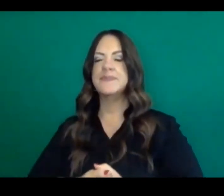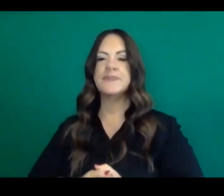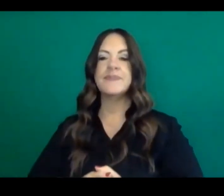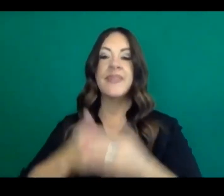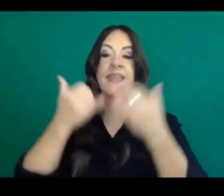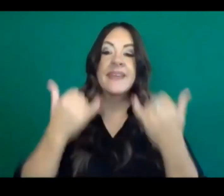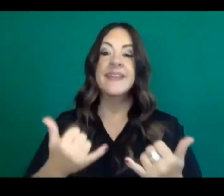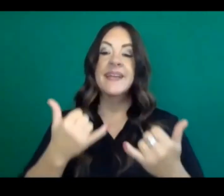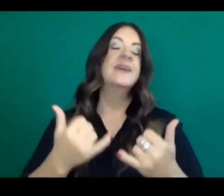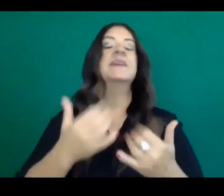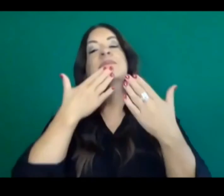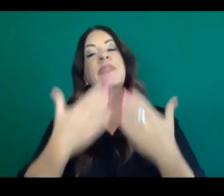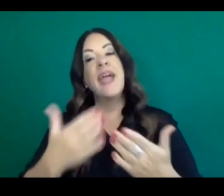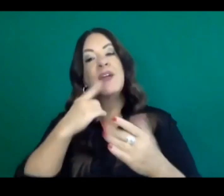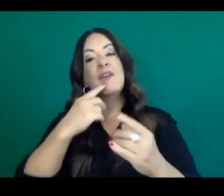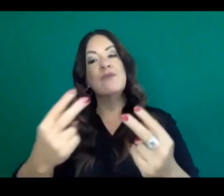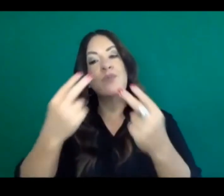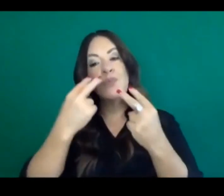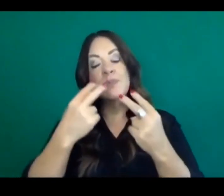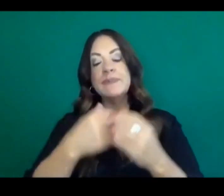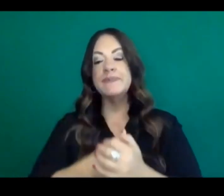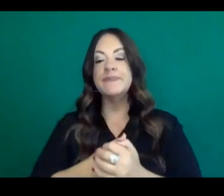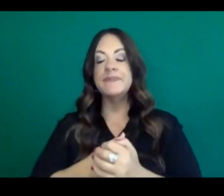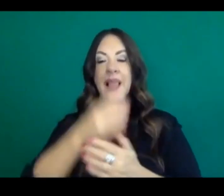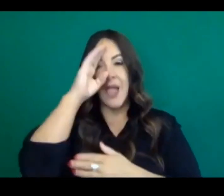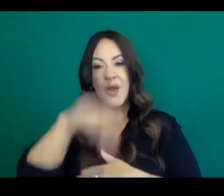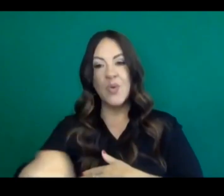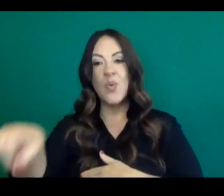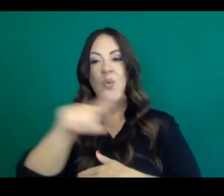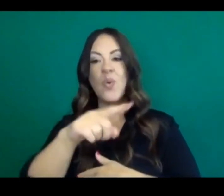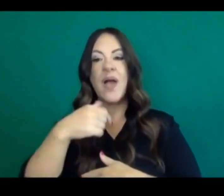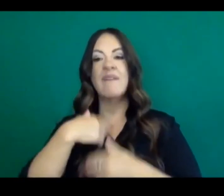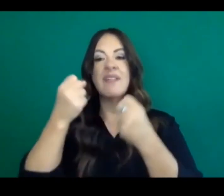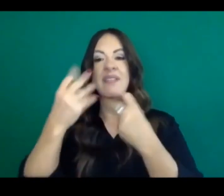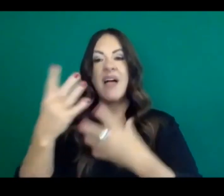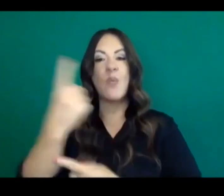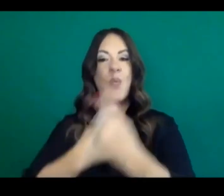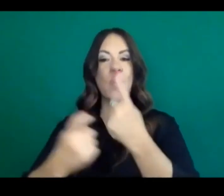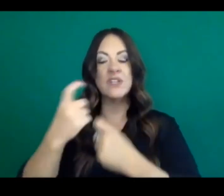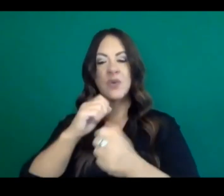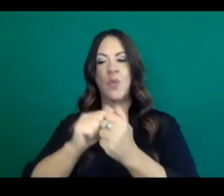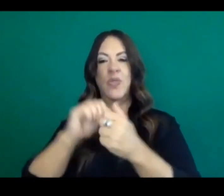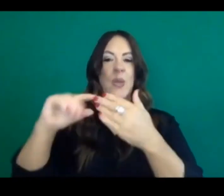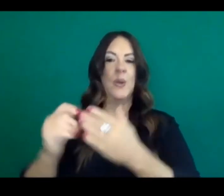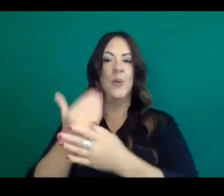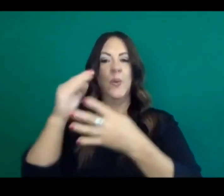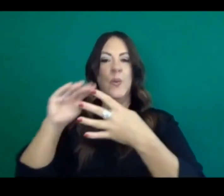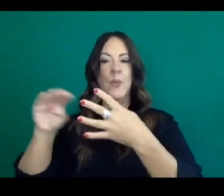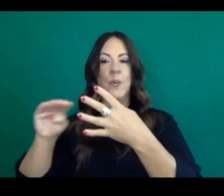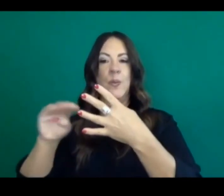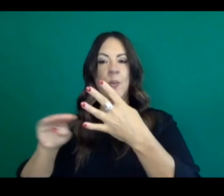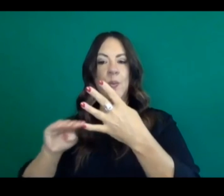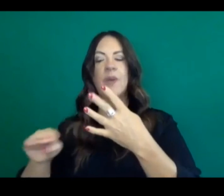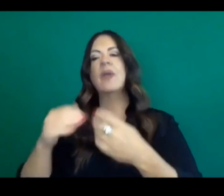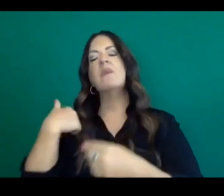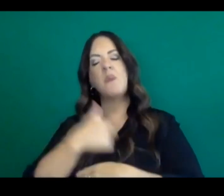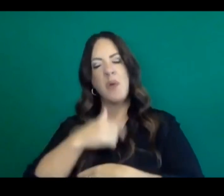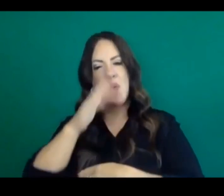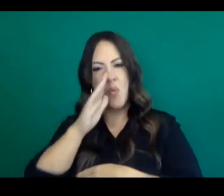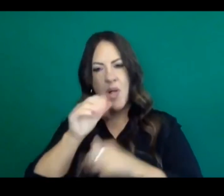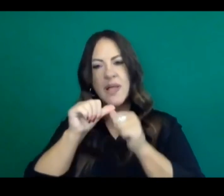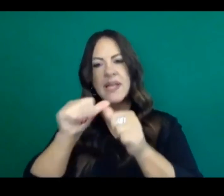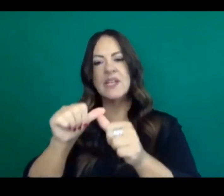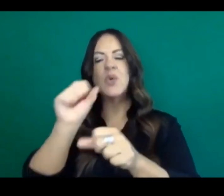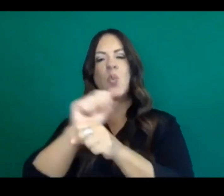want to thank you all for tuning in. I know there's a lot of questions on the framework. Uh, we hope to continue answering them, working with your